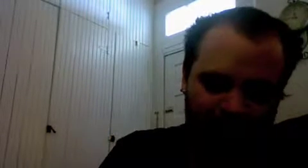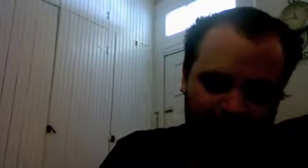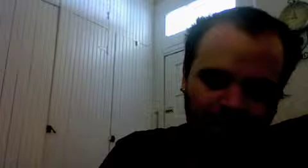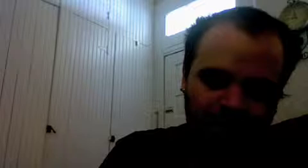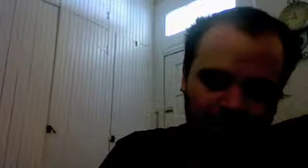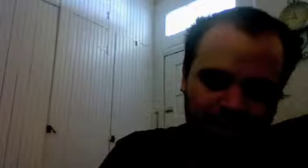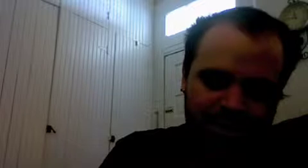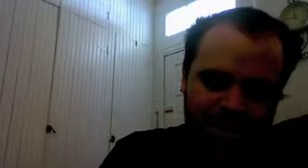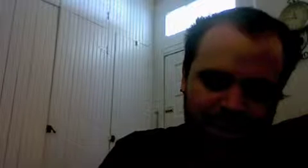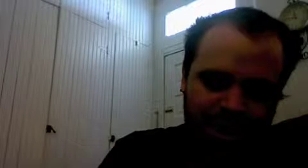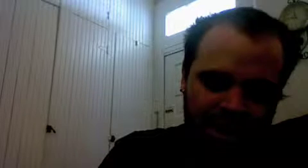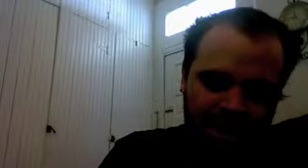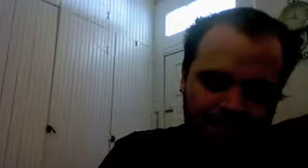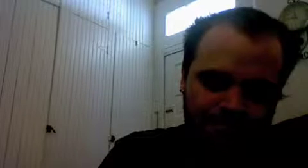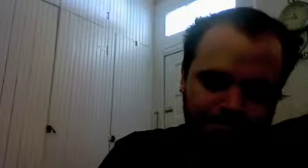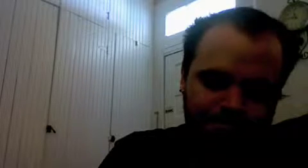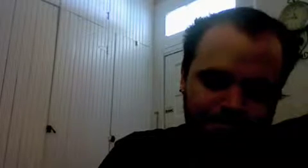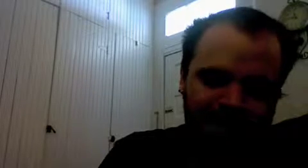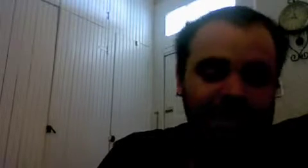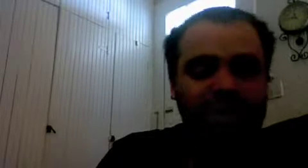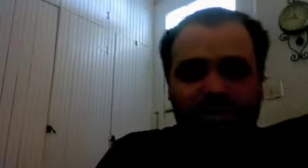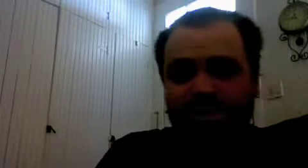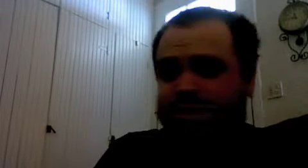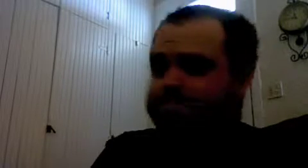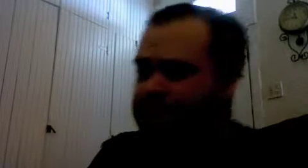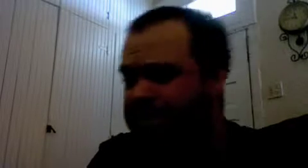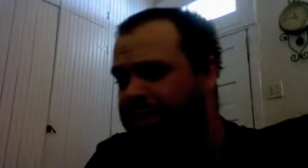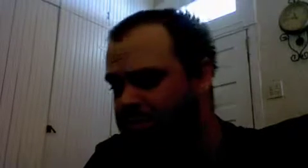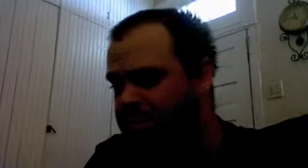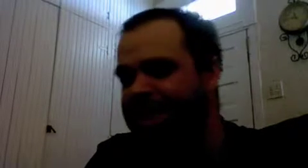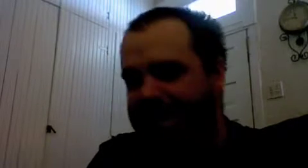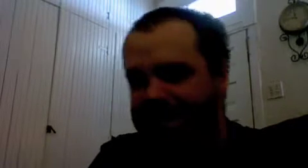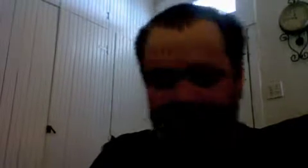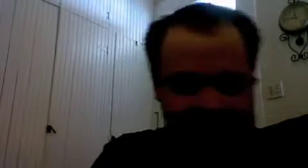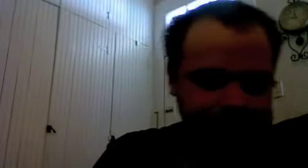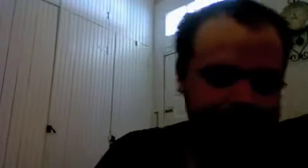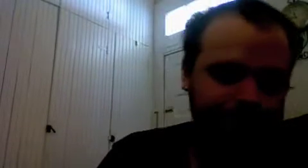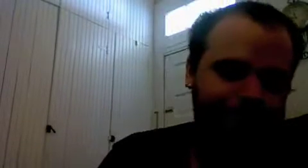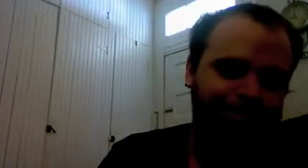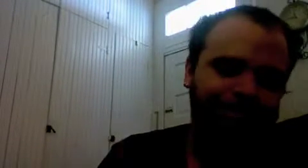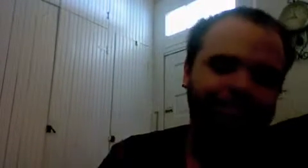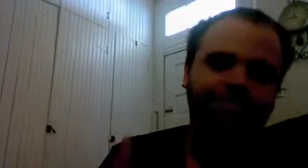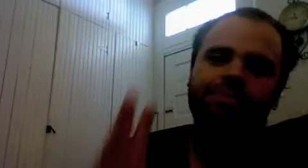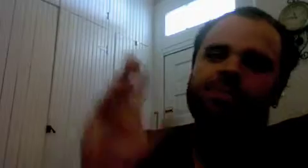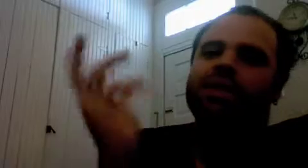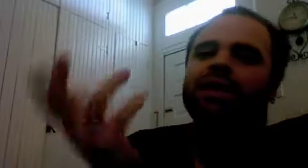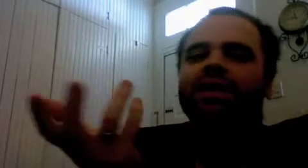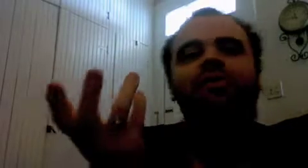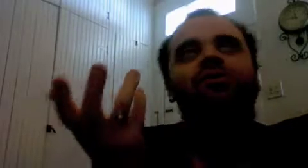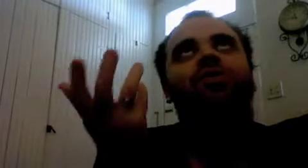Hegel's idea of spirit really is so